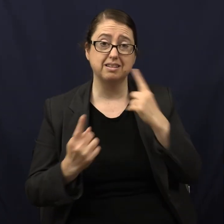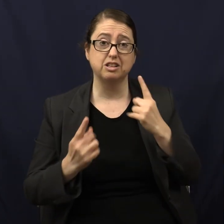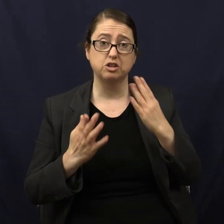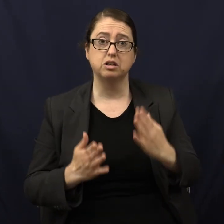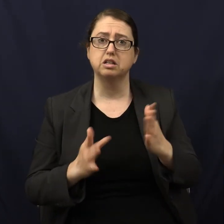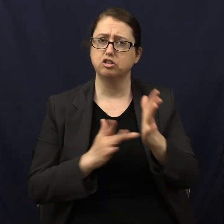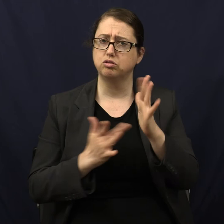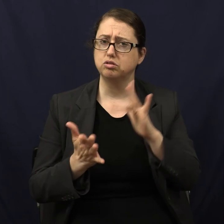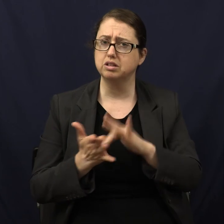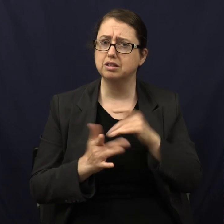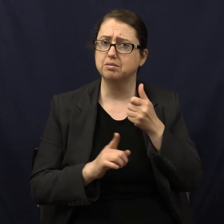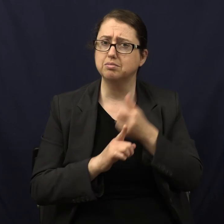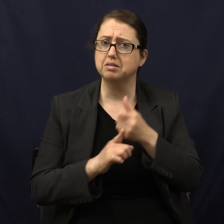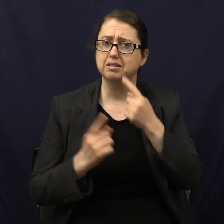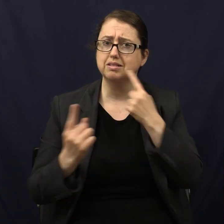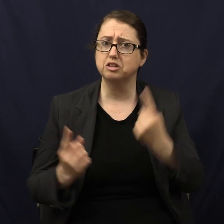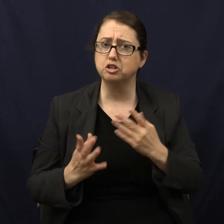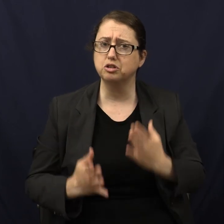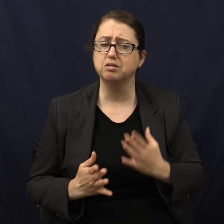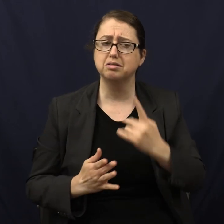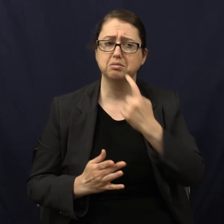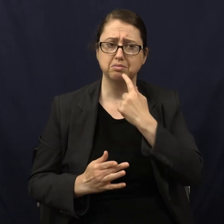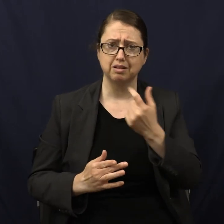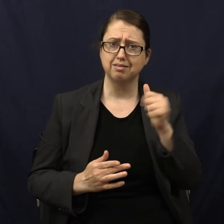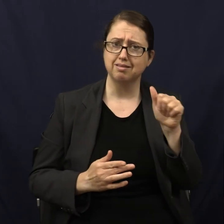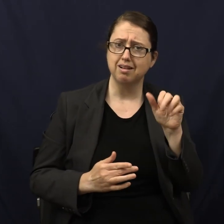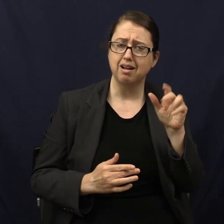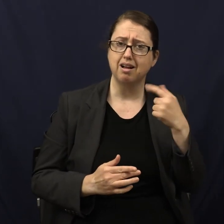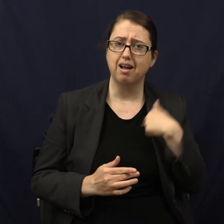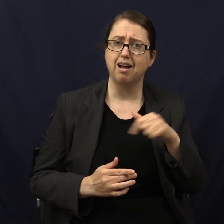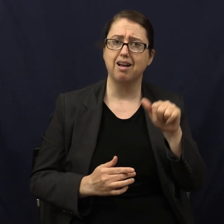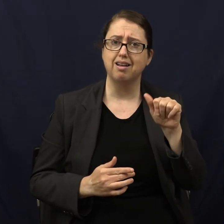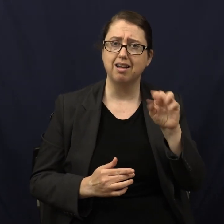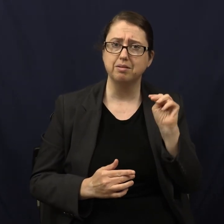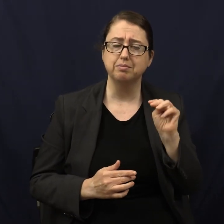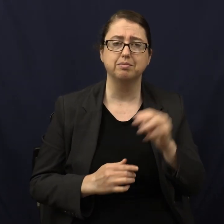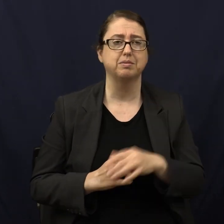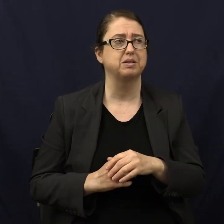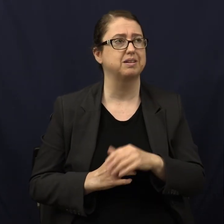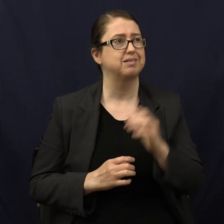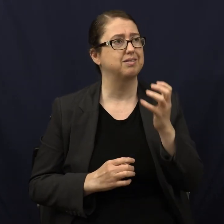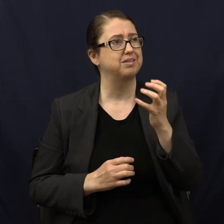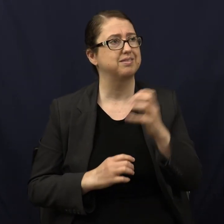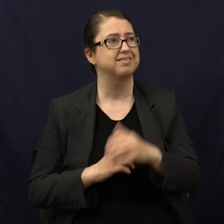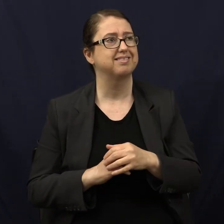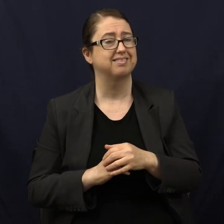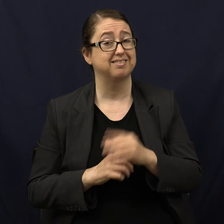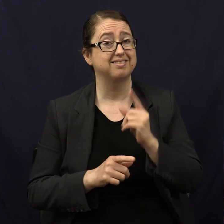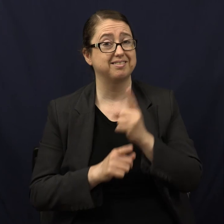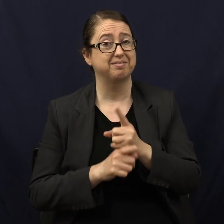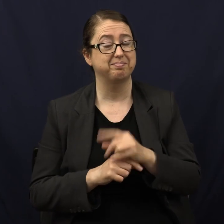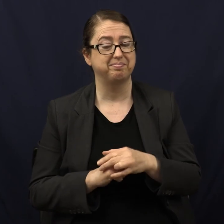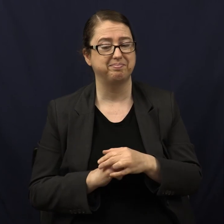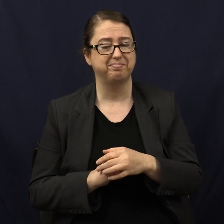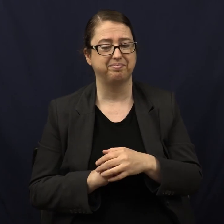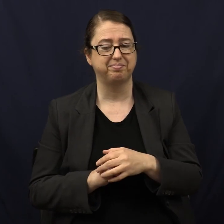Was Jesus a sinner? But I am. I'm telling you. Right?